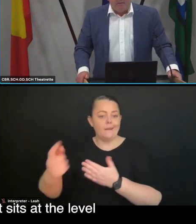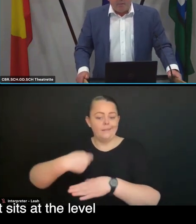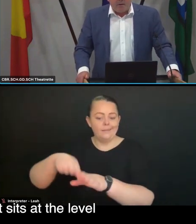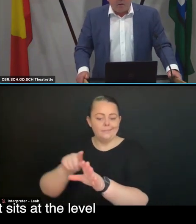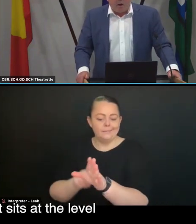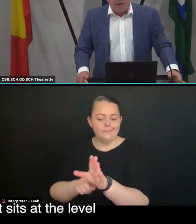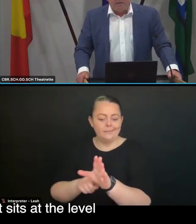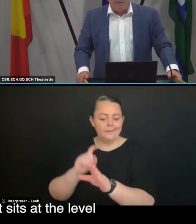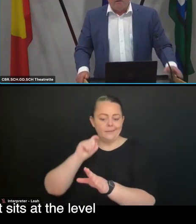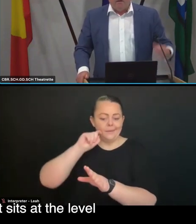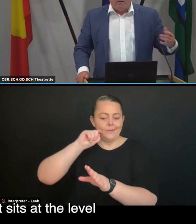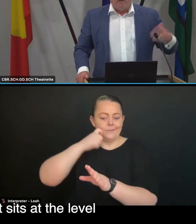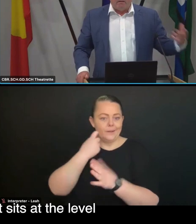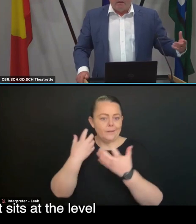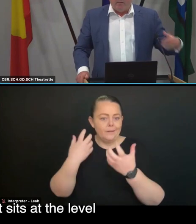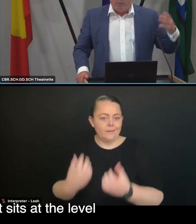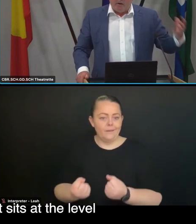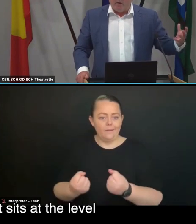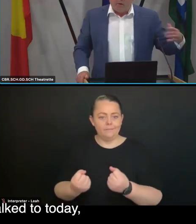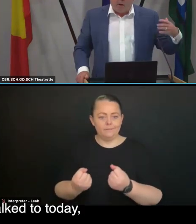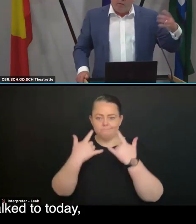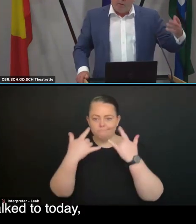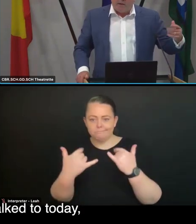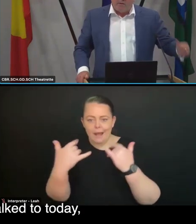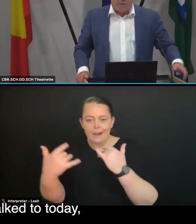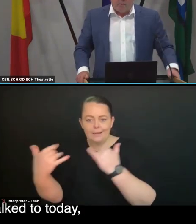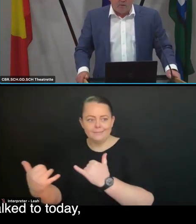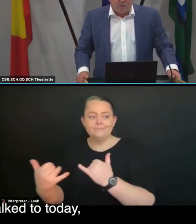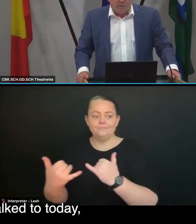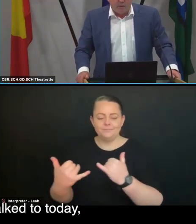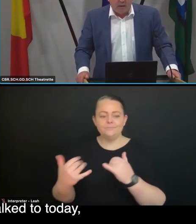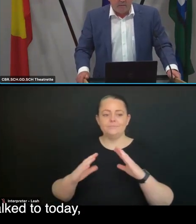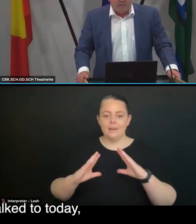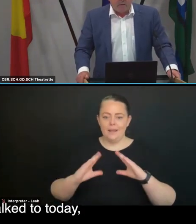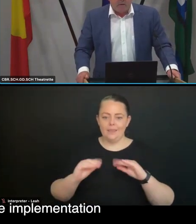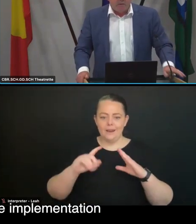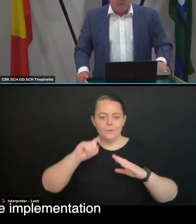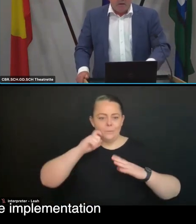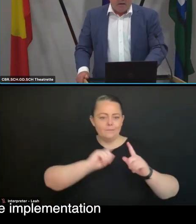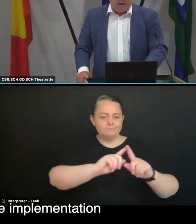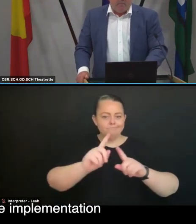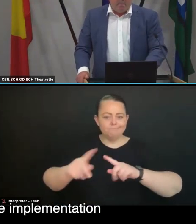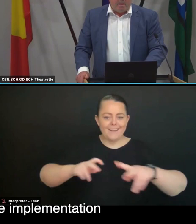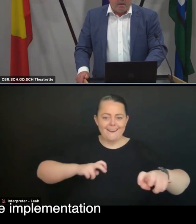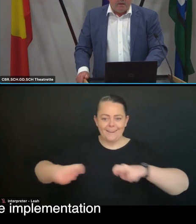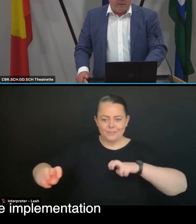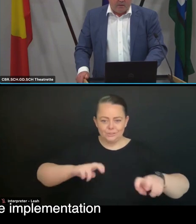and developing the guidance that sits the level below the actions that we've talked to today, some of the actions,